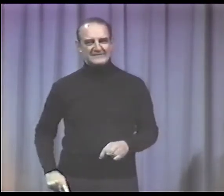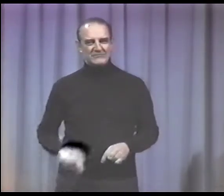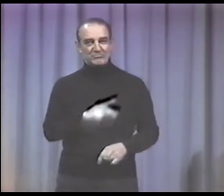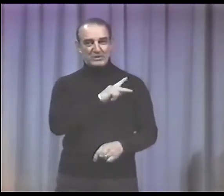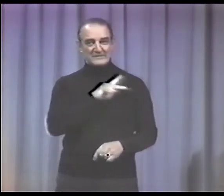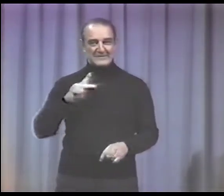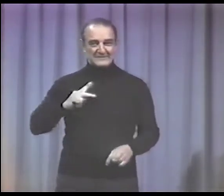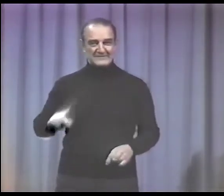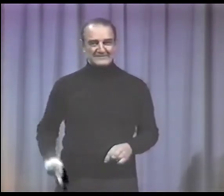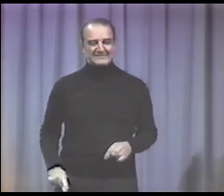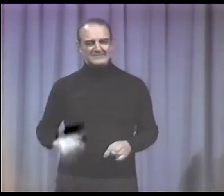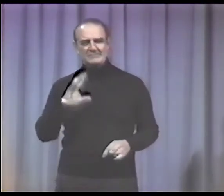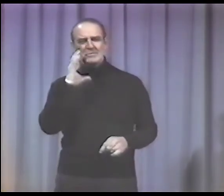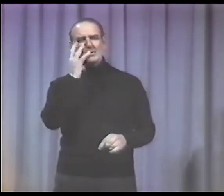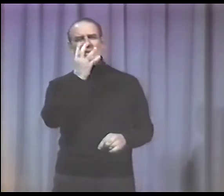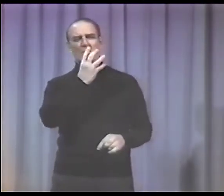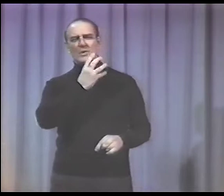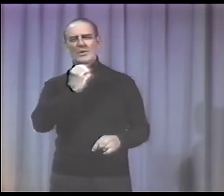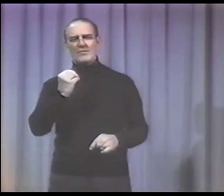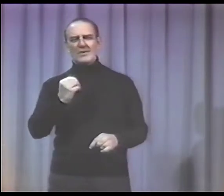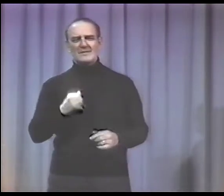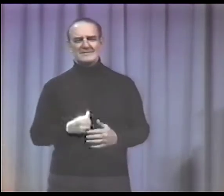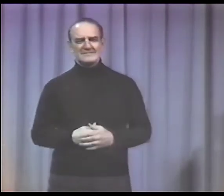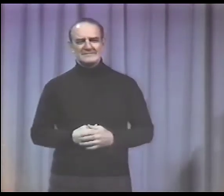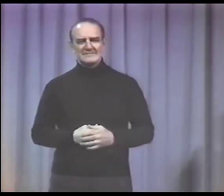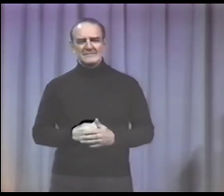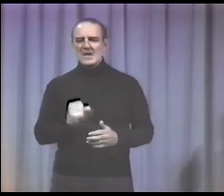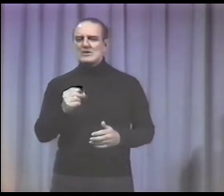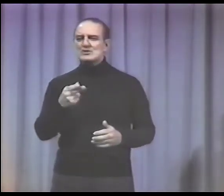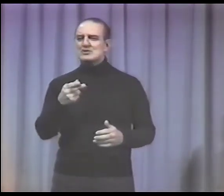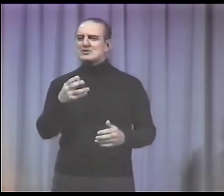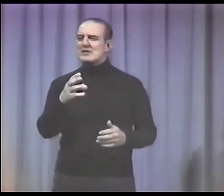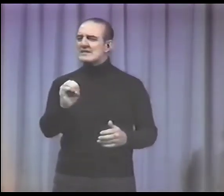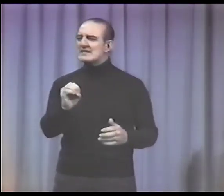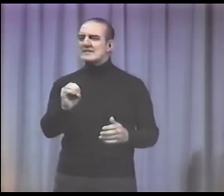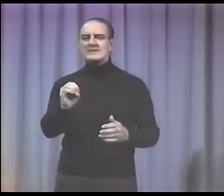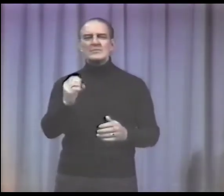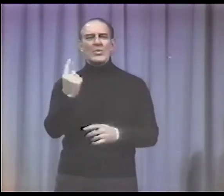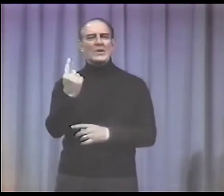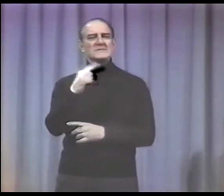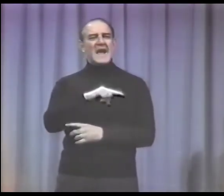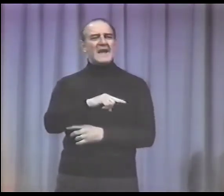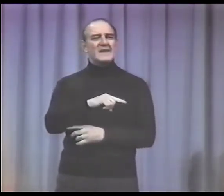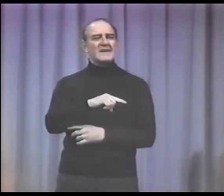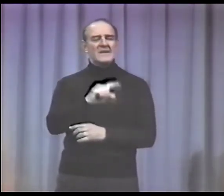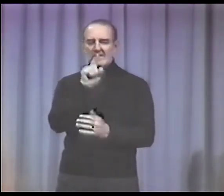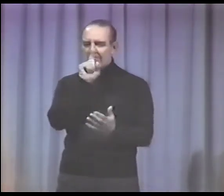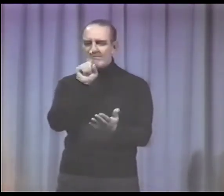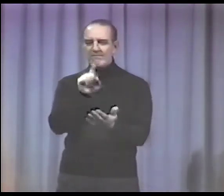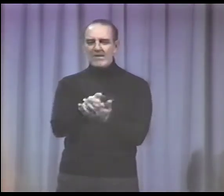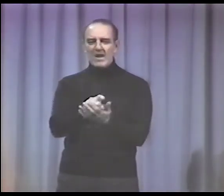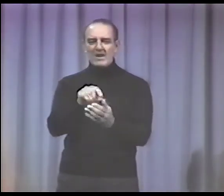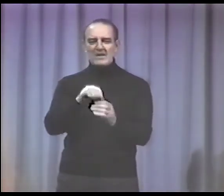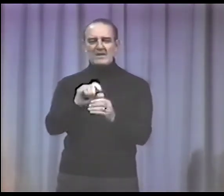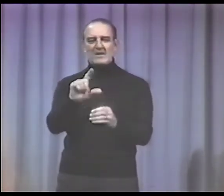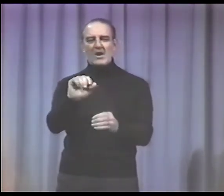We sign Princess. She was quite beautiful. One day, she